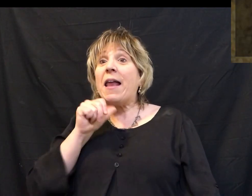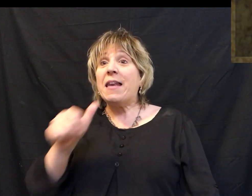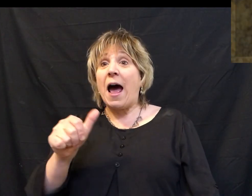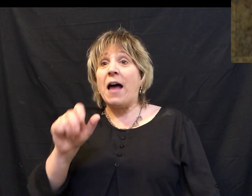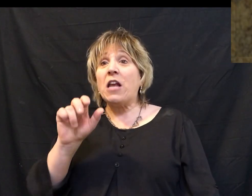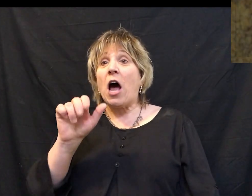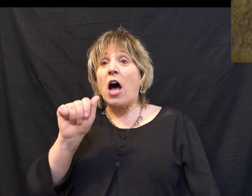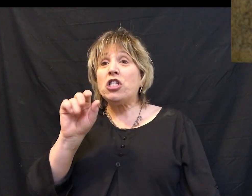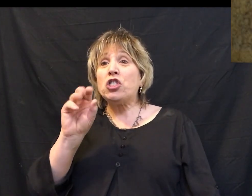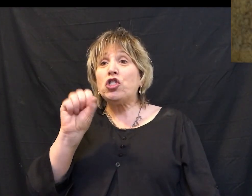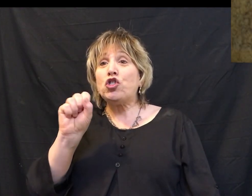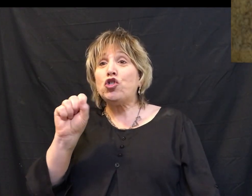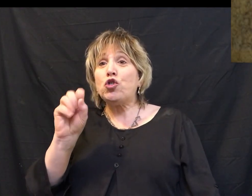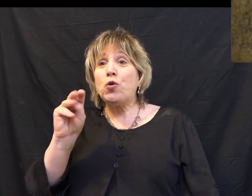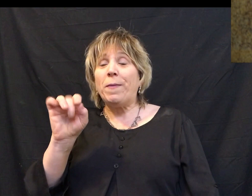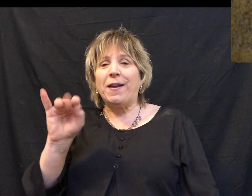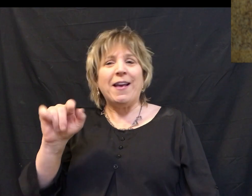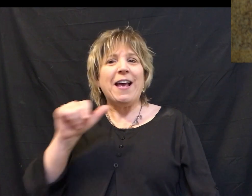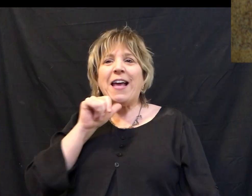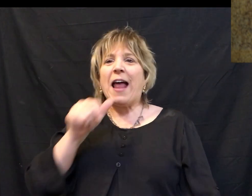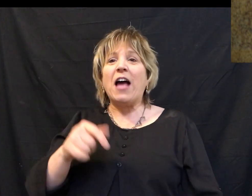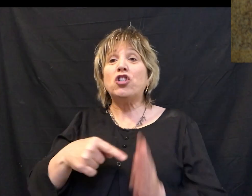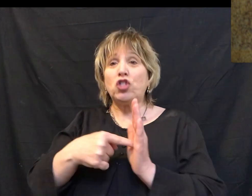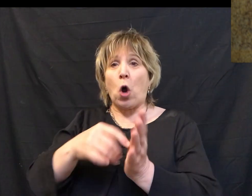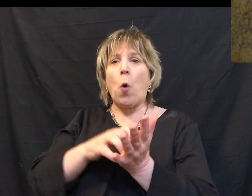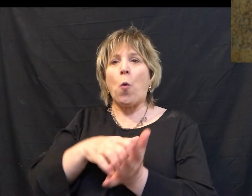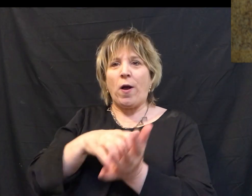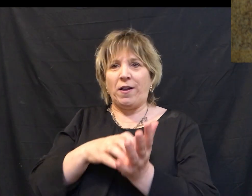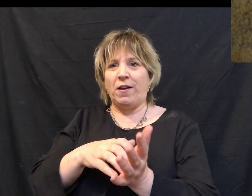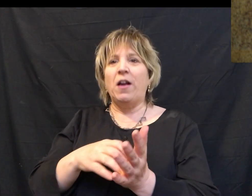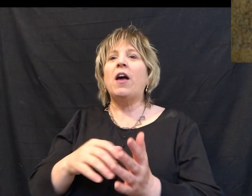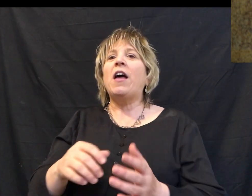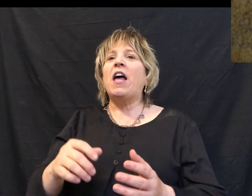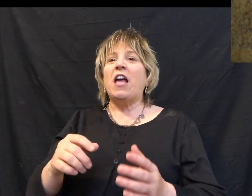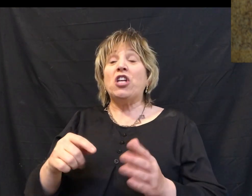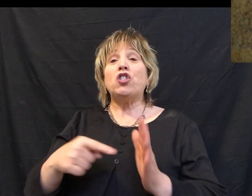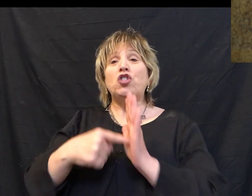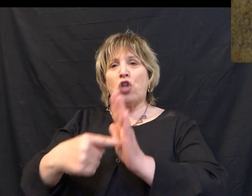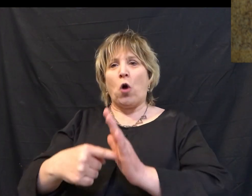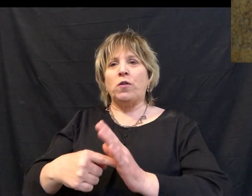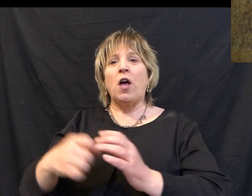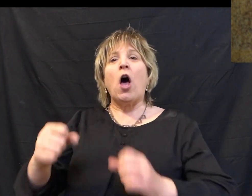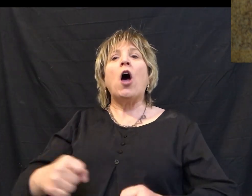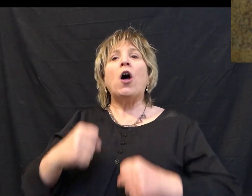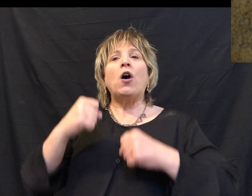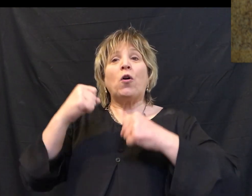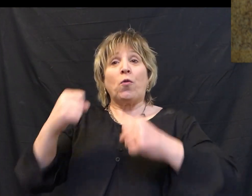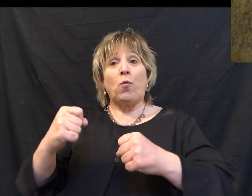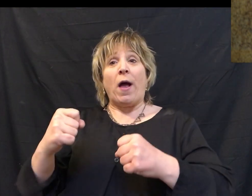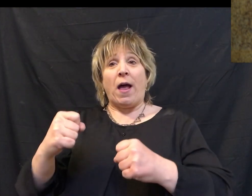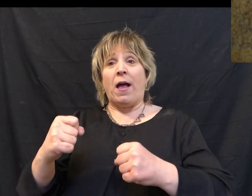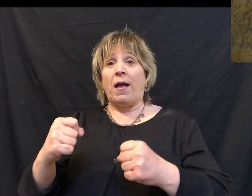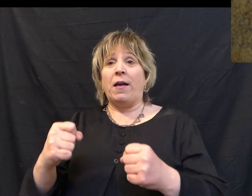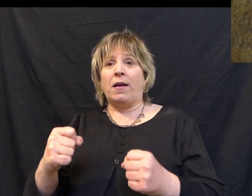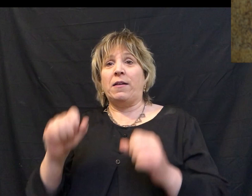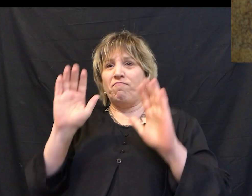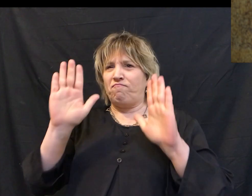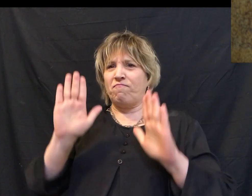meek and unassuming. Ladies and gentlemen, that's not a display of weakness. It is a display of great strength under control. Now,